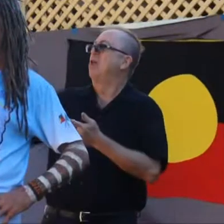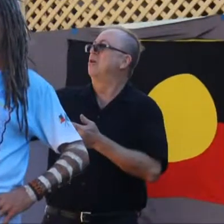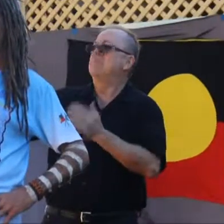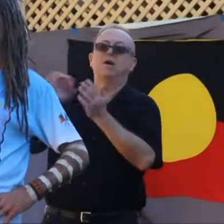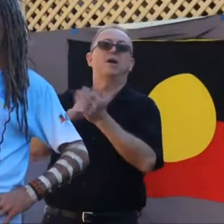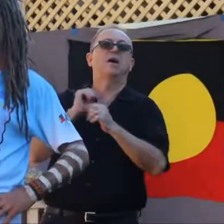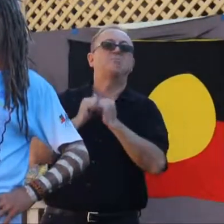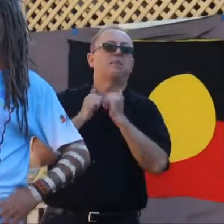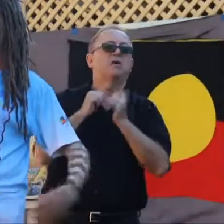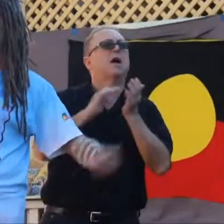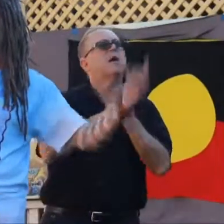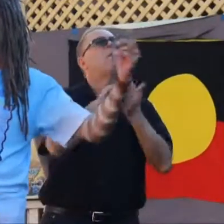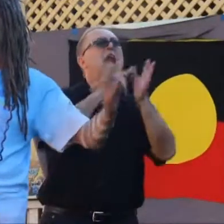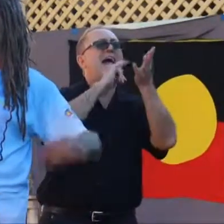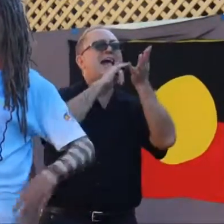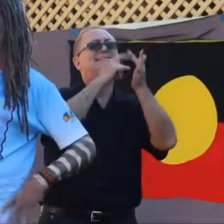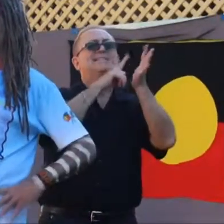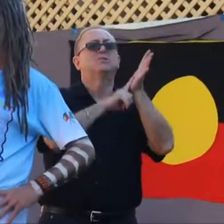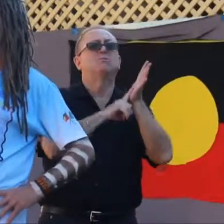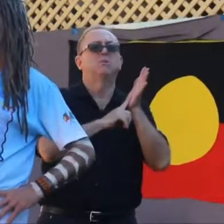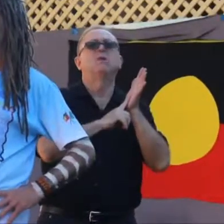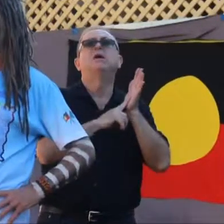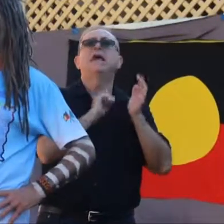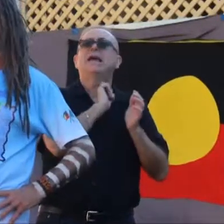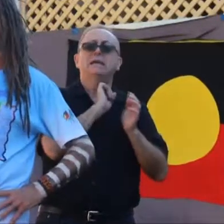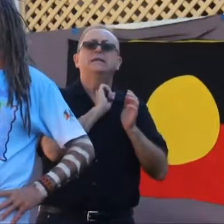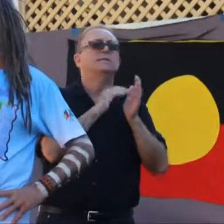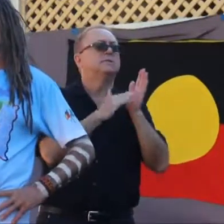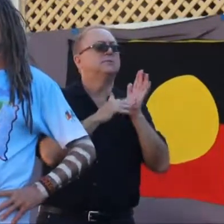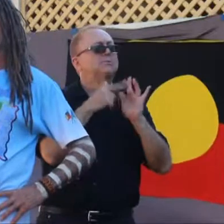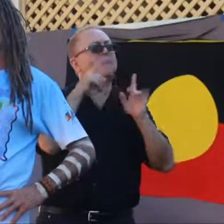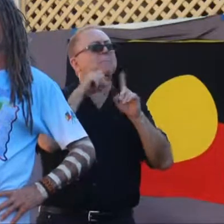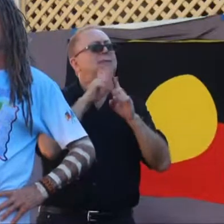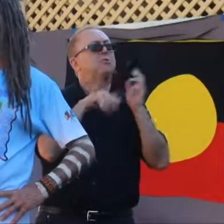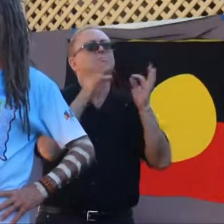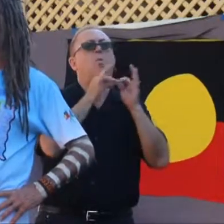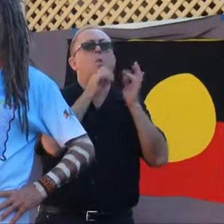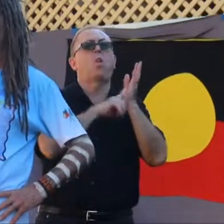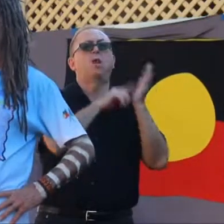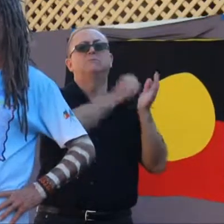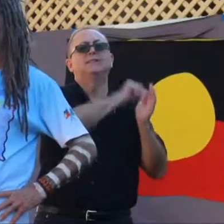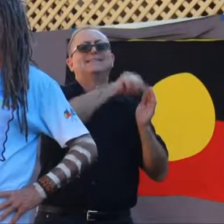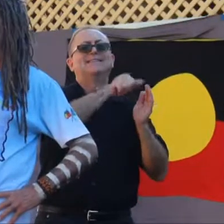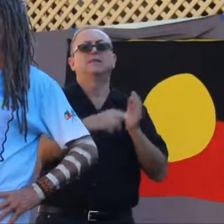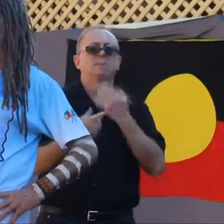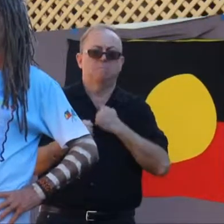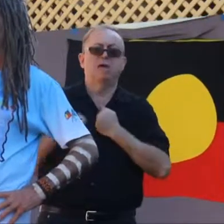Compton. He is a miserable descendant. Yoay. And me and that man, we had the privilege to go to Nepal together